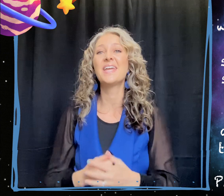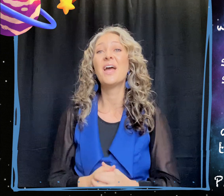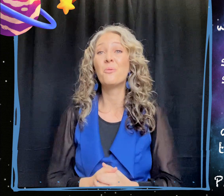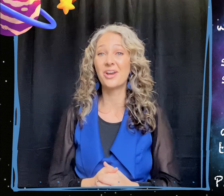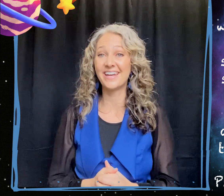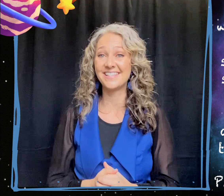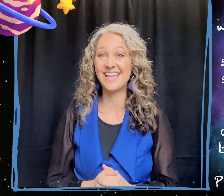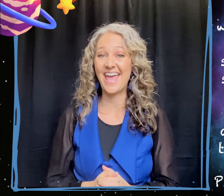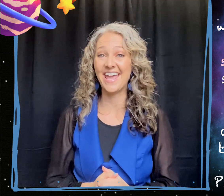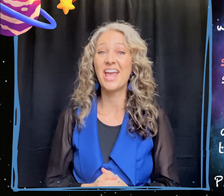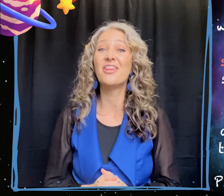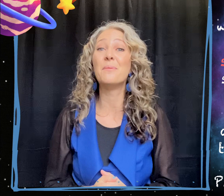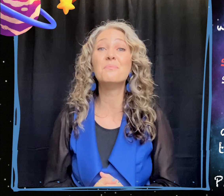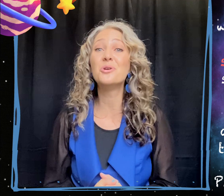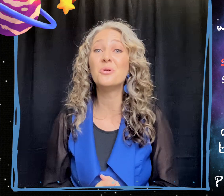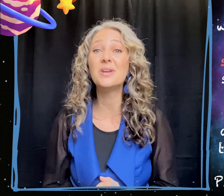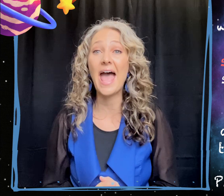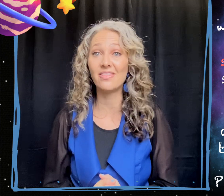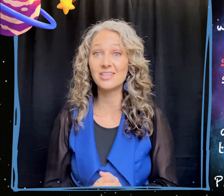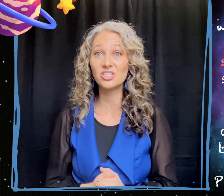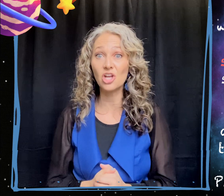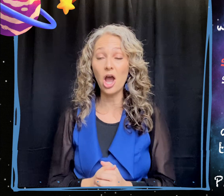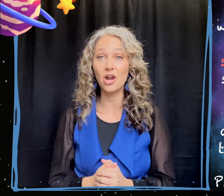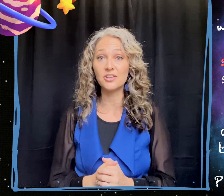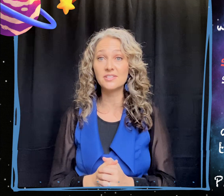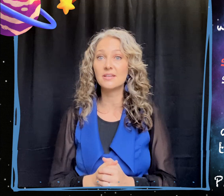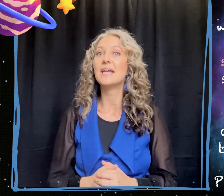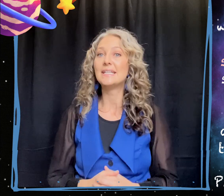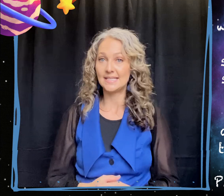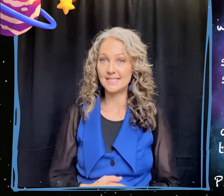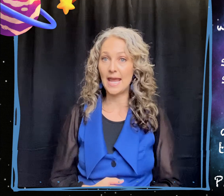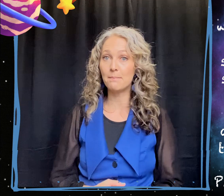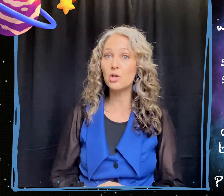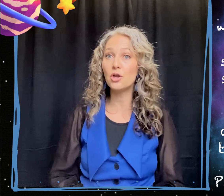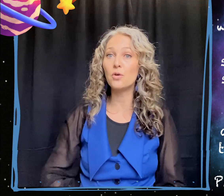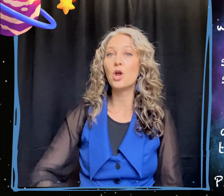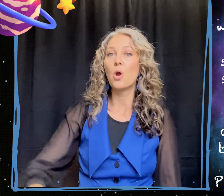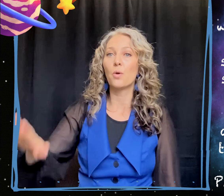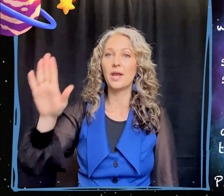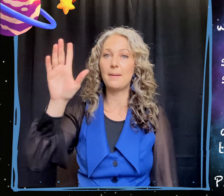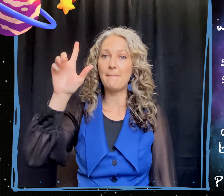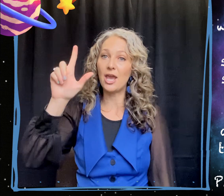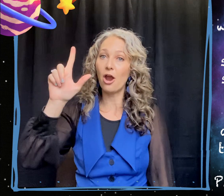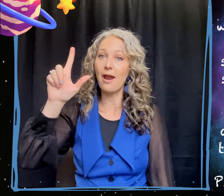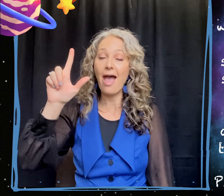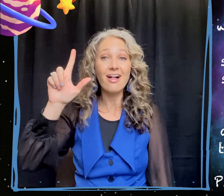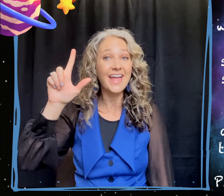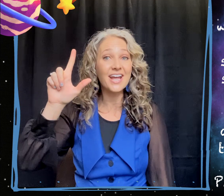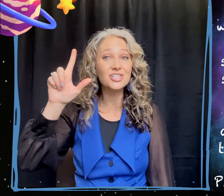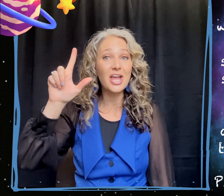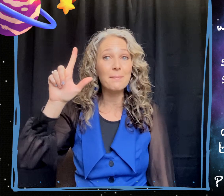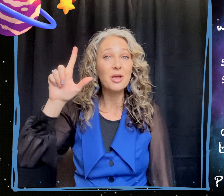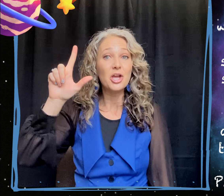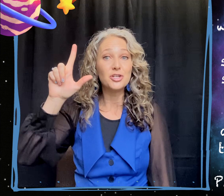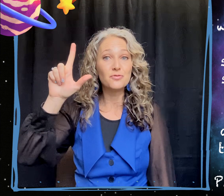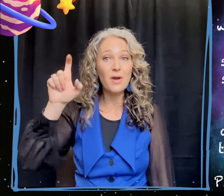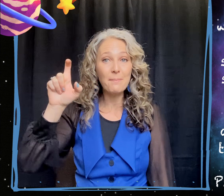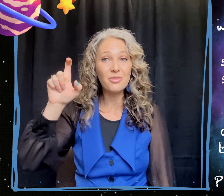We're going to say the moon and the stars. To say moon, we're going to make our L handshape, drop